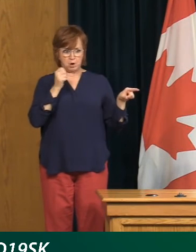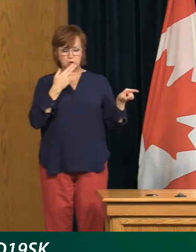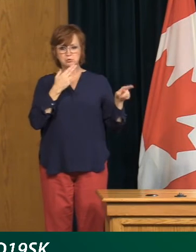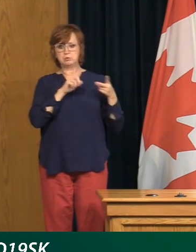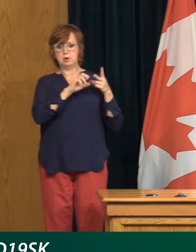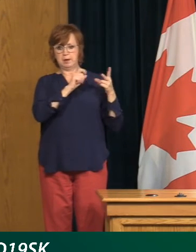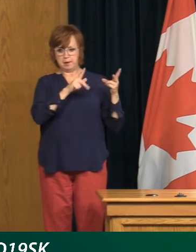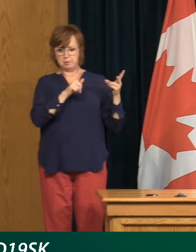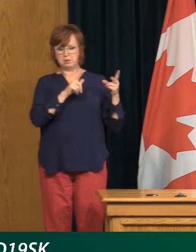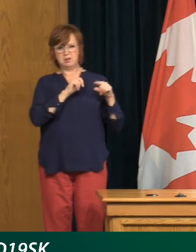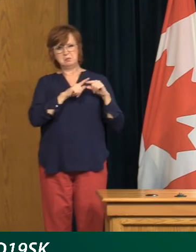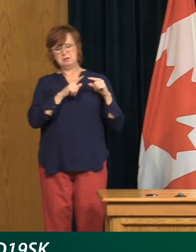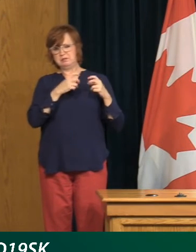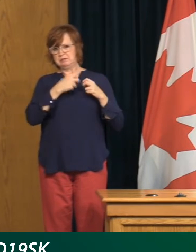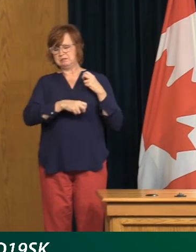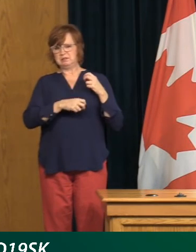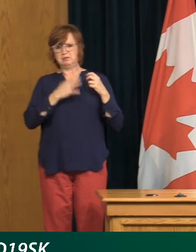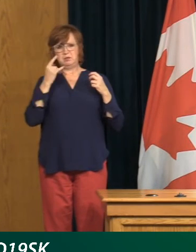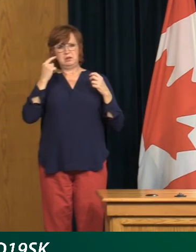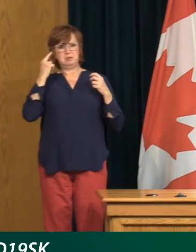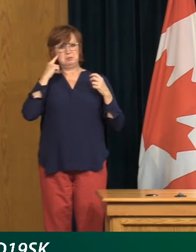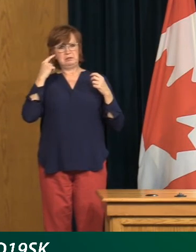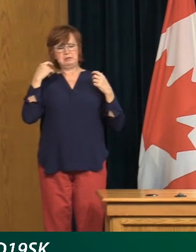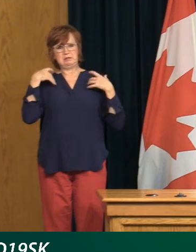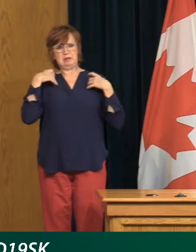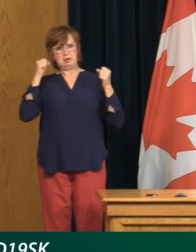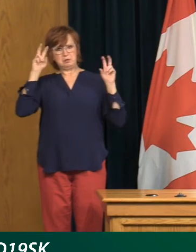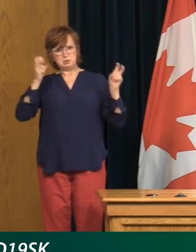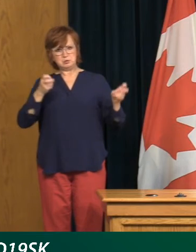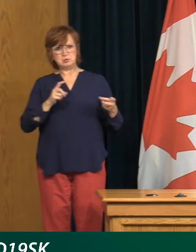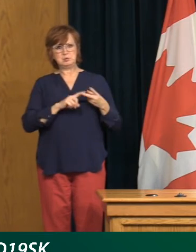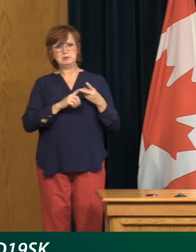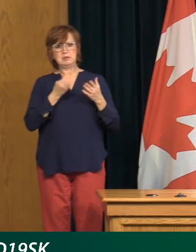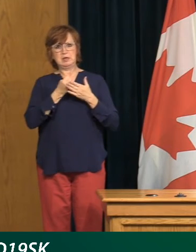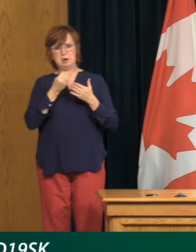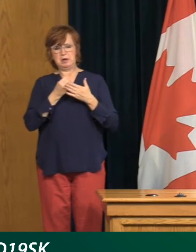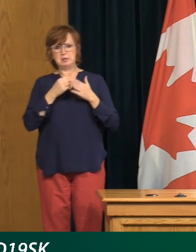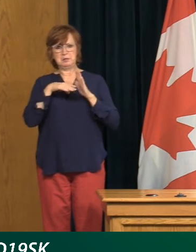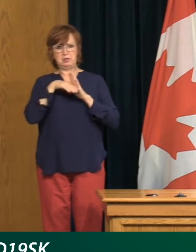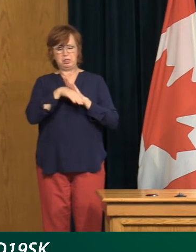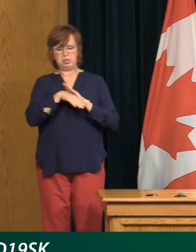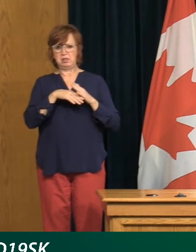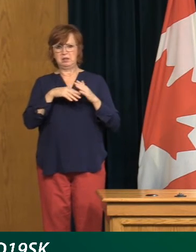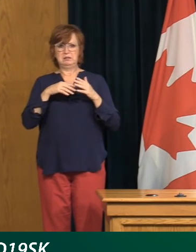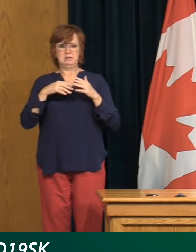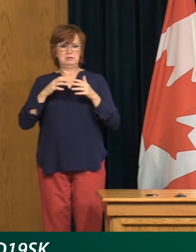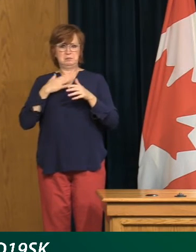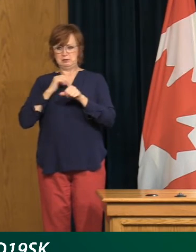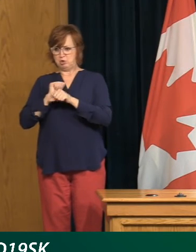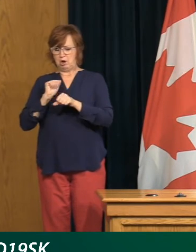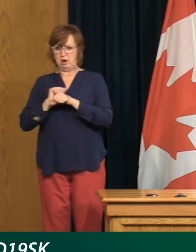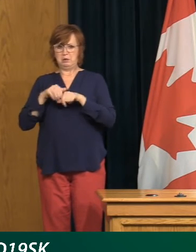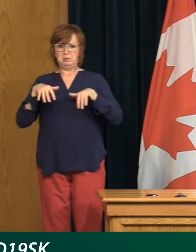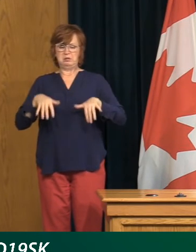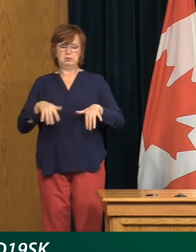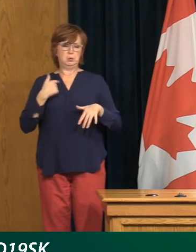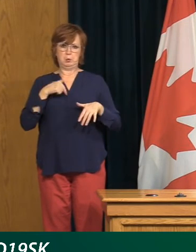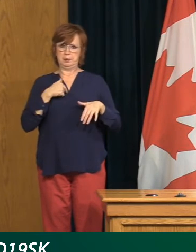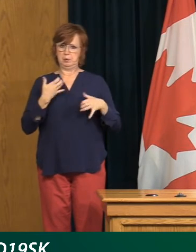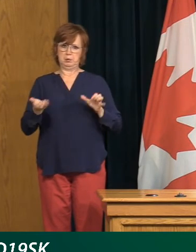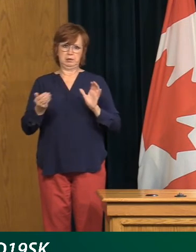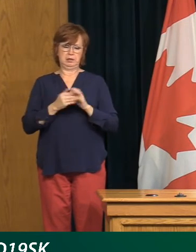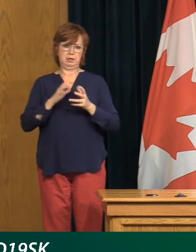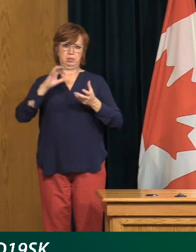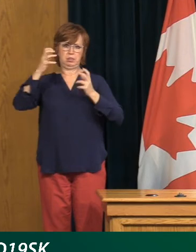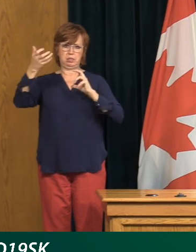mental health, economic impact, livelihoods, all kinds of And that's where we don't want to go. And also, you know,